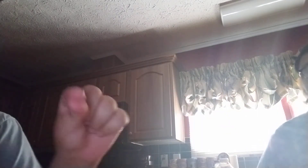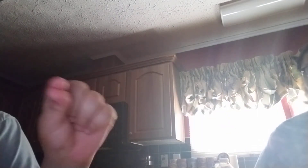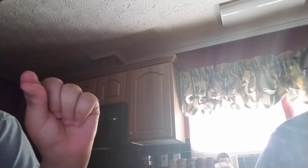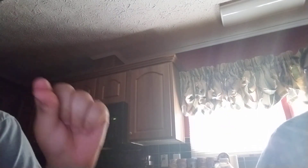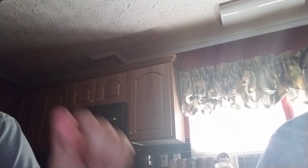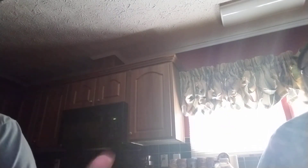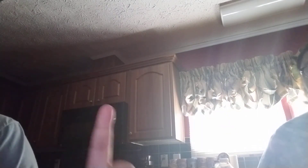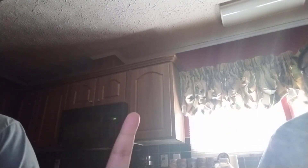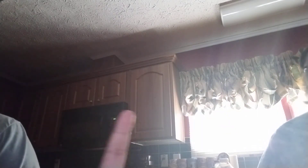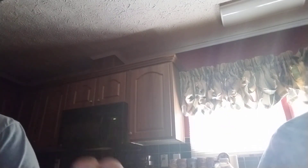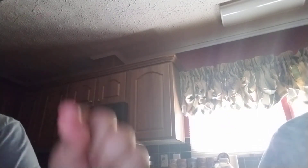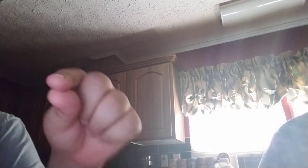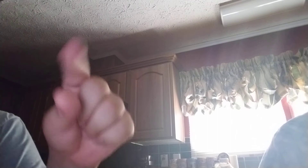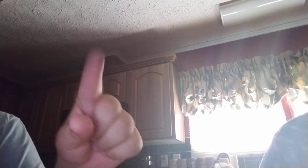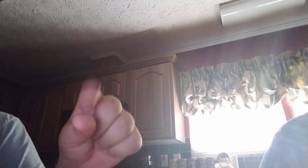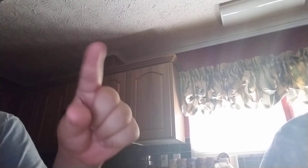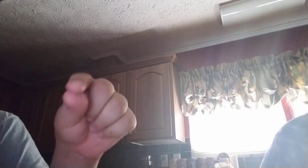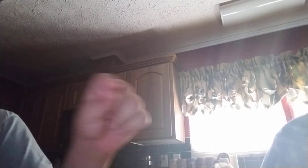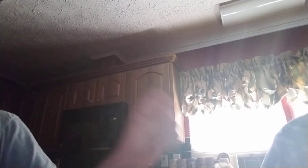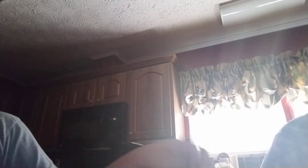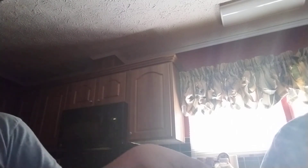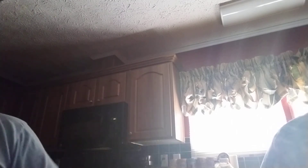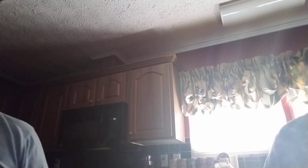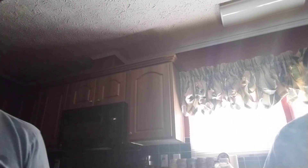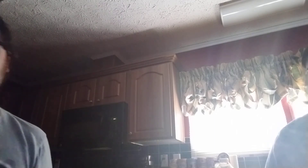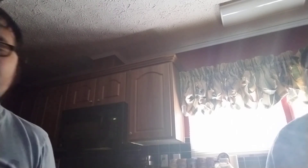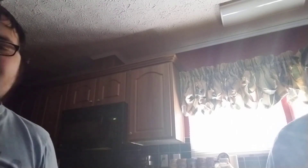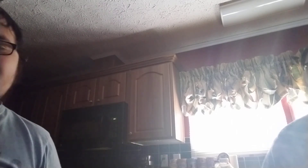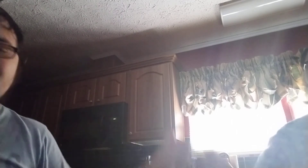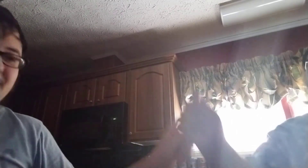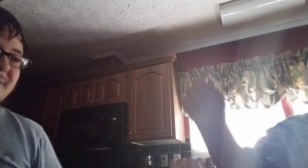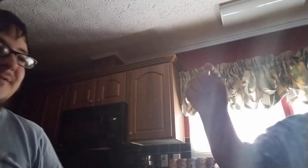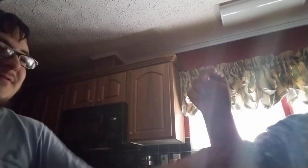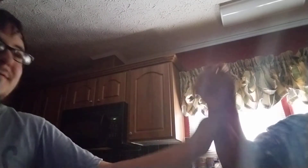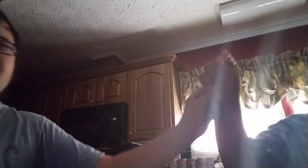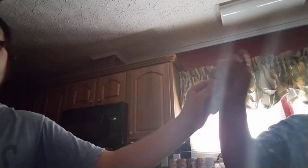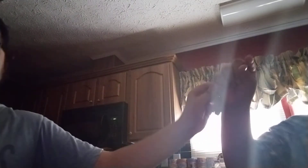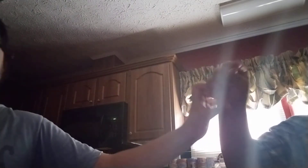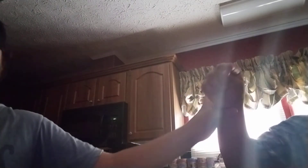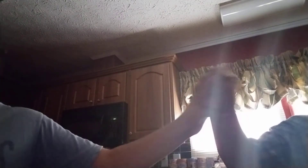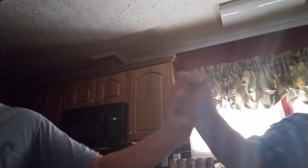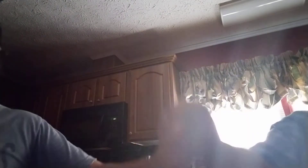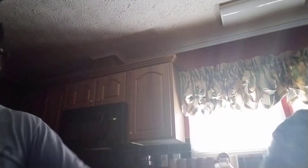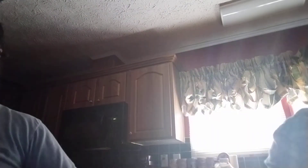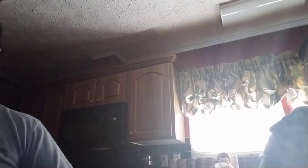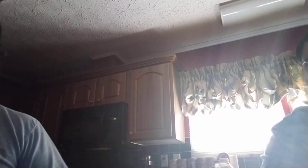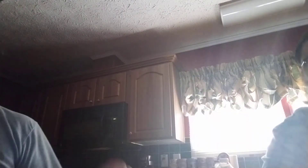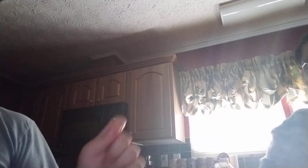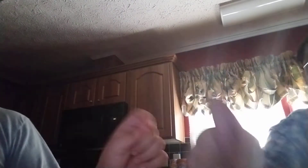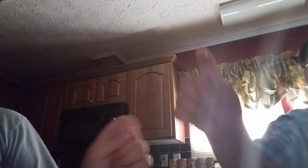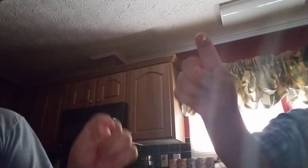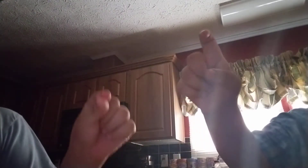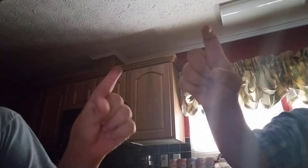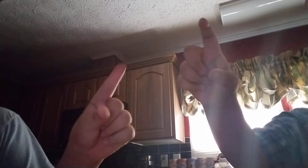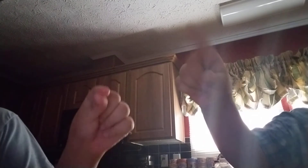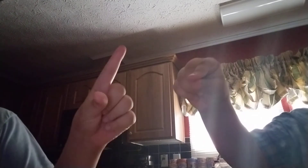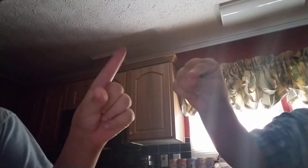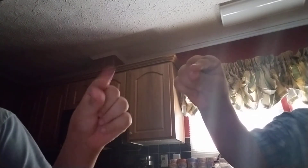but the good news jimmy sorry i died again but the good news